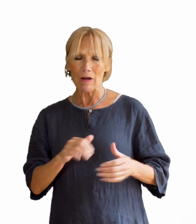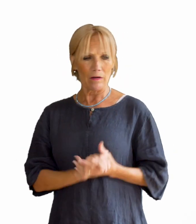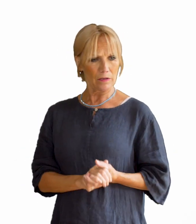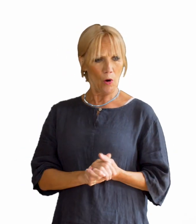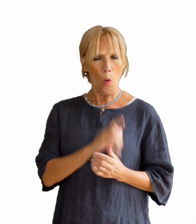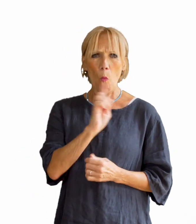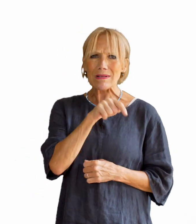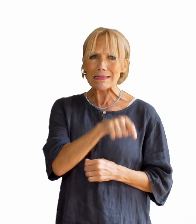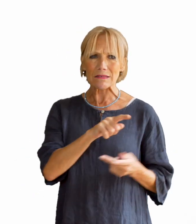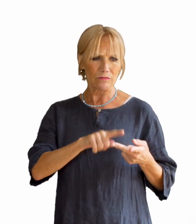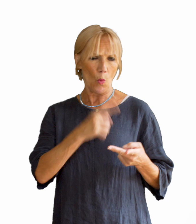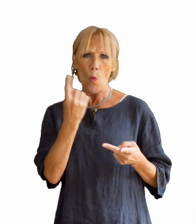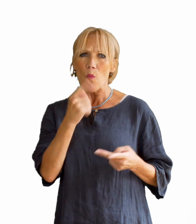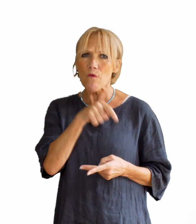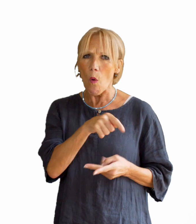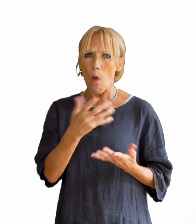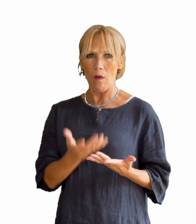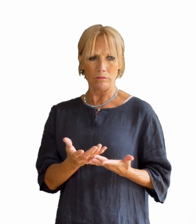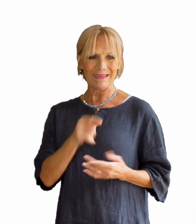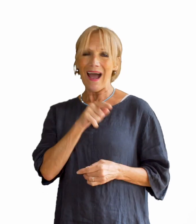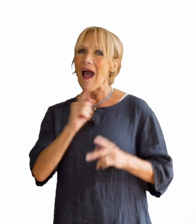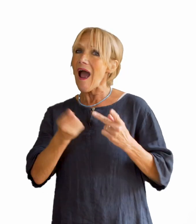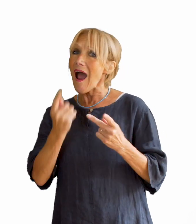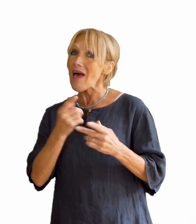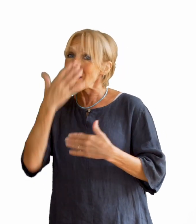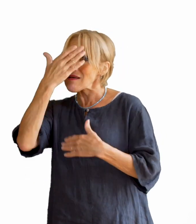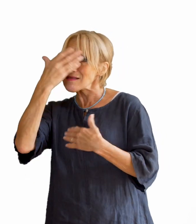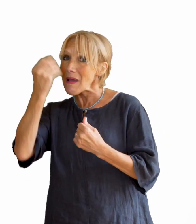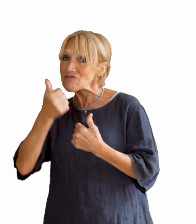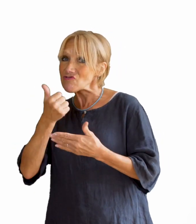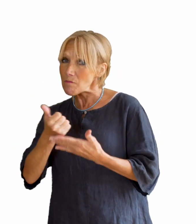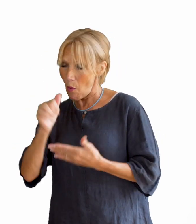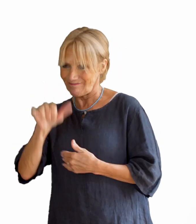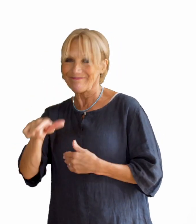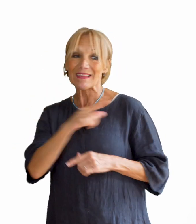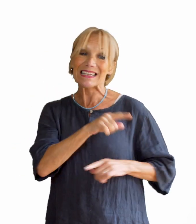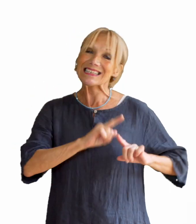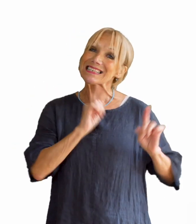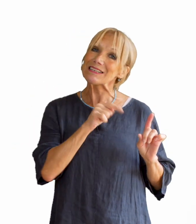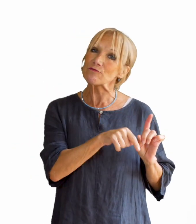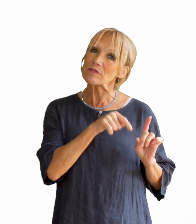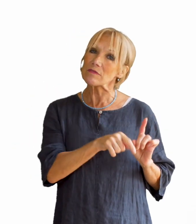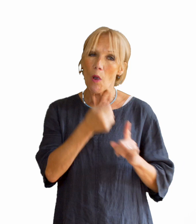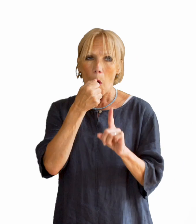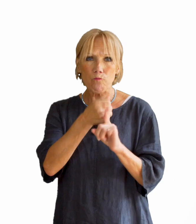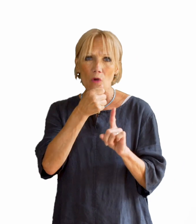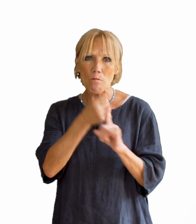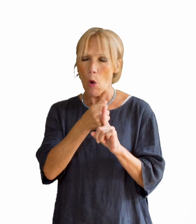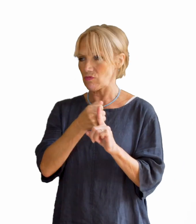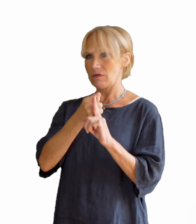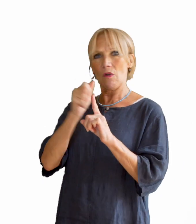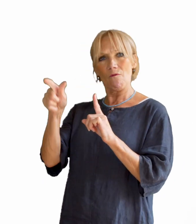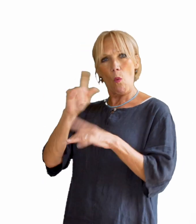centre is, who it is for and how it differs from other forms of dementia support. Promote these materials widely to